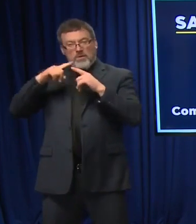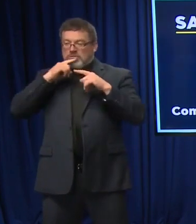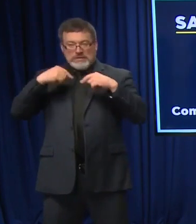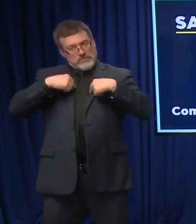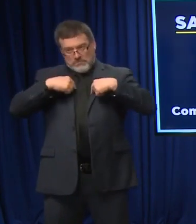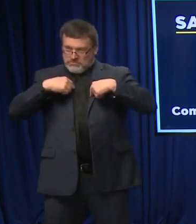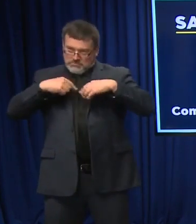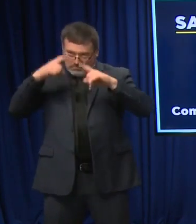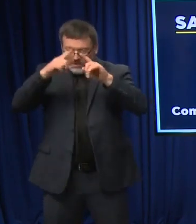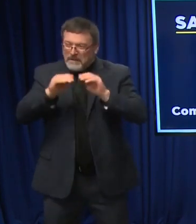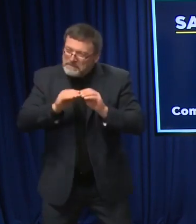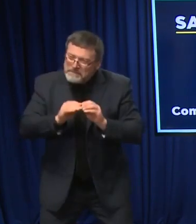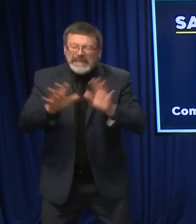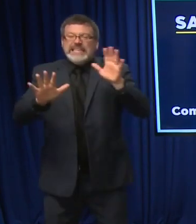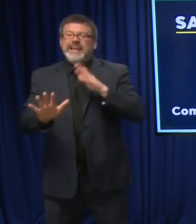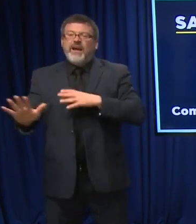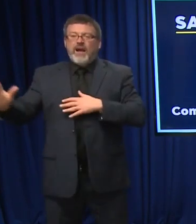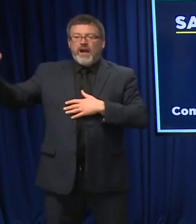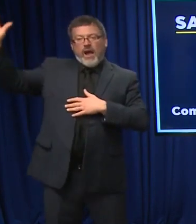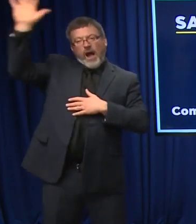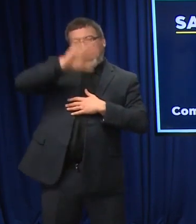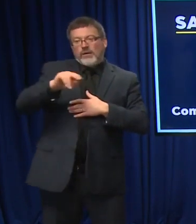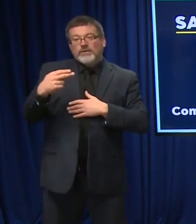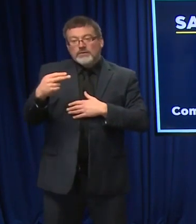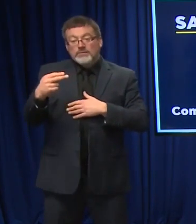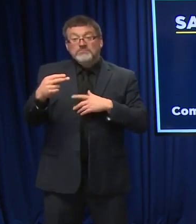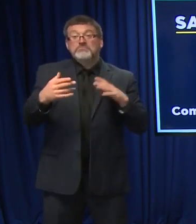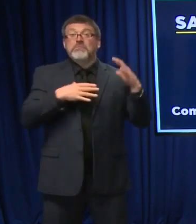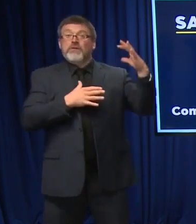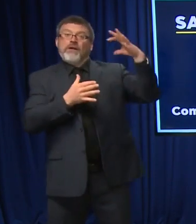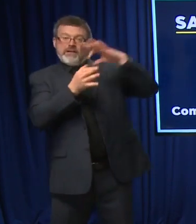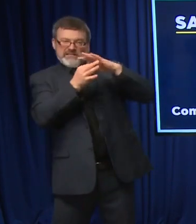partnership statewide, right here in the state of New Hampshire.